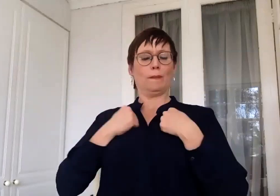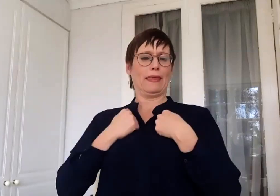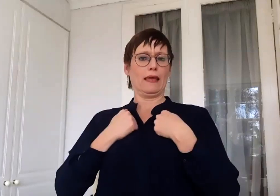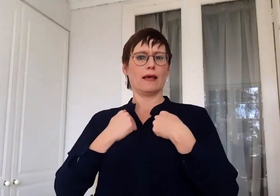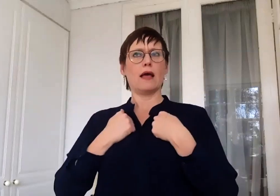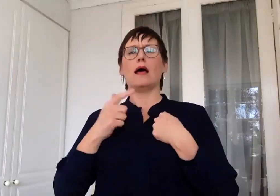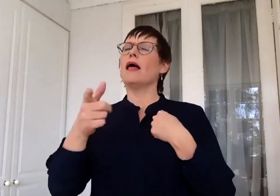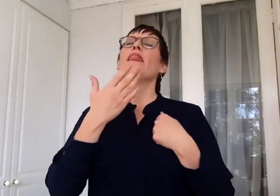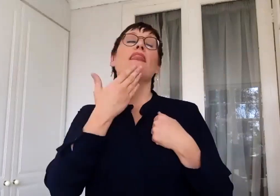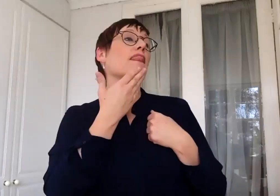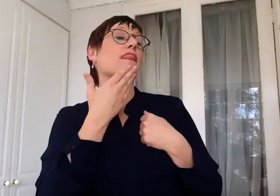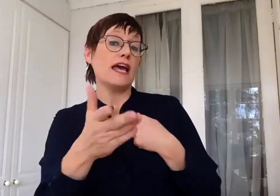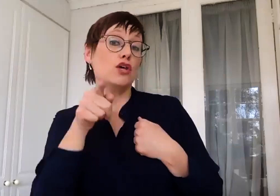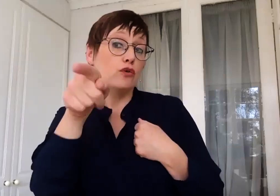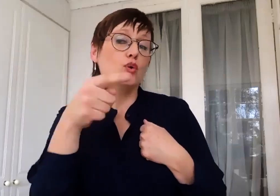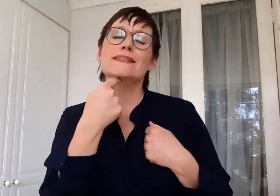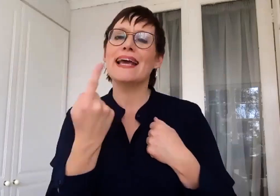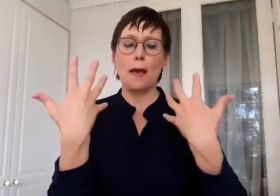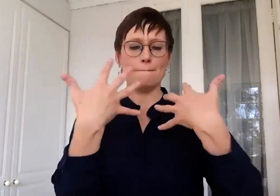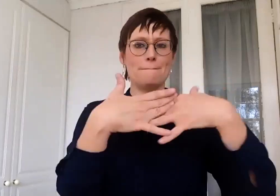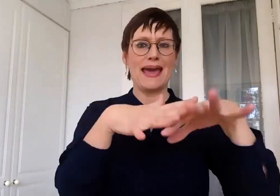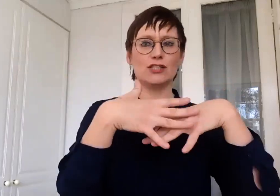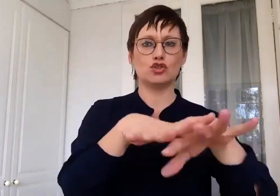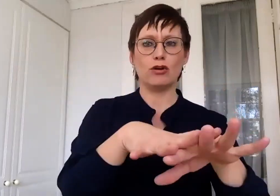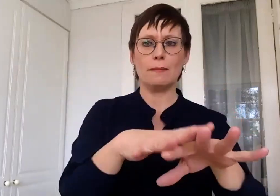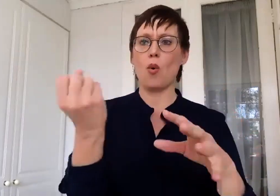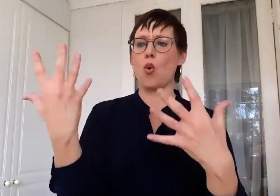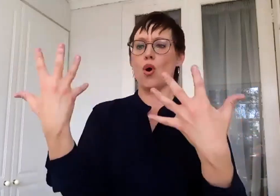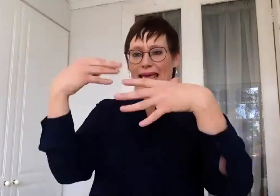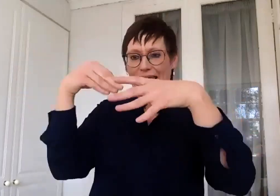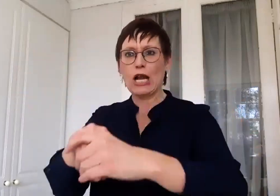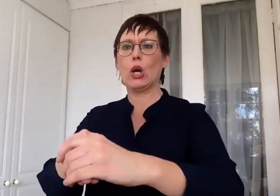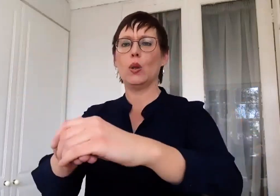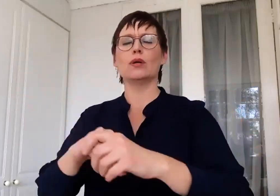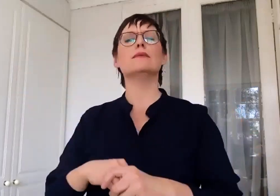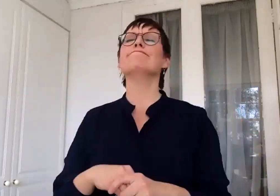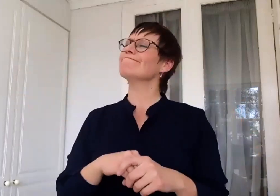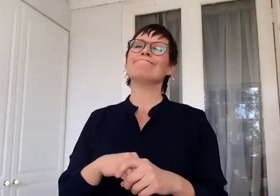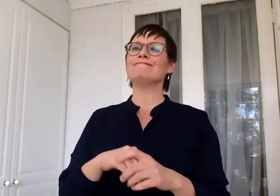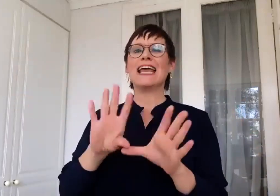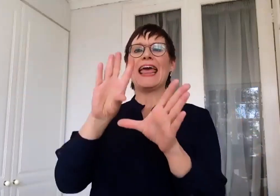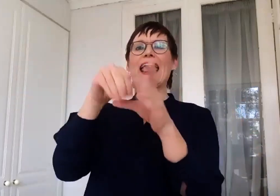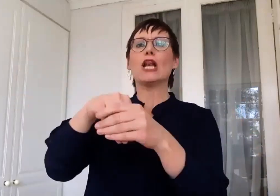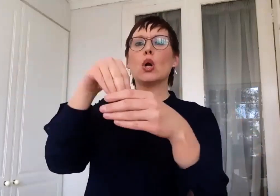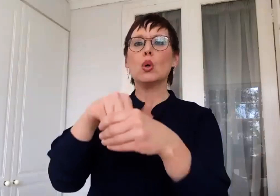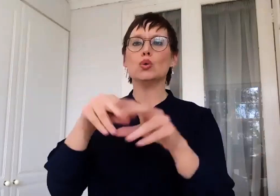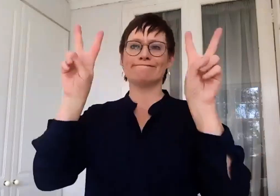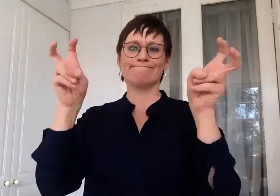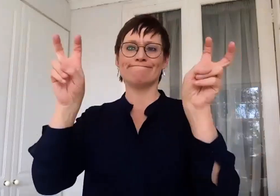that whole misunderstanding of inclusion being the best thing, we're including our children. Whereas actually inclusion, which deaf